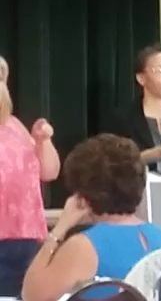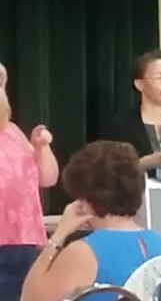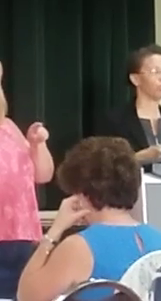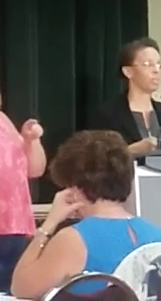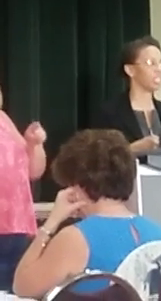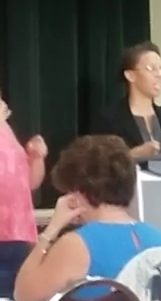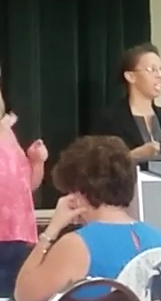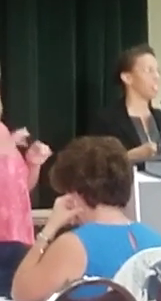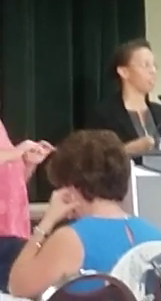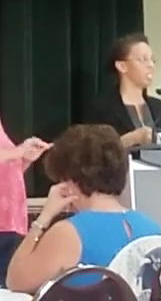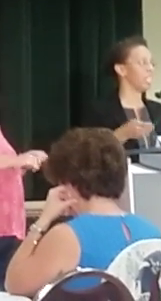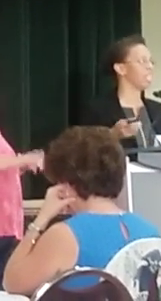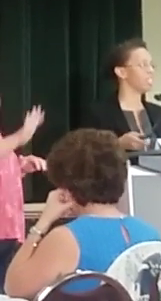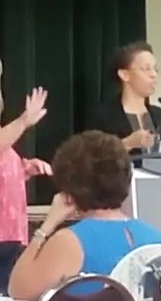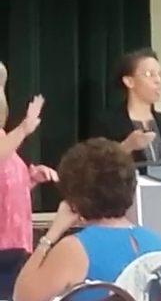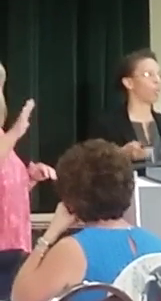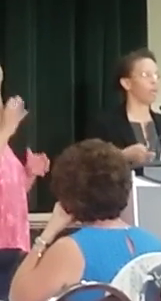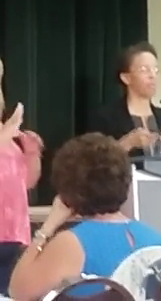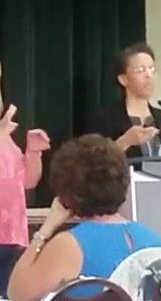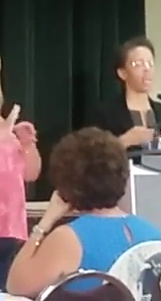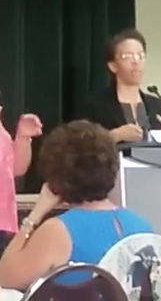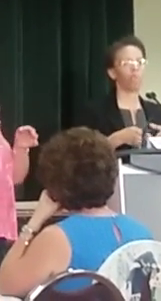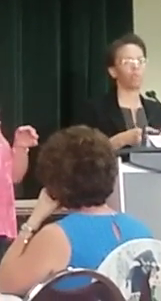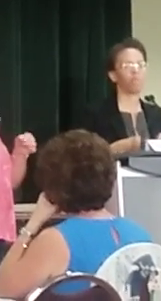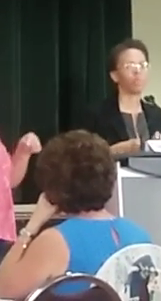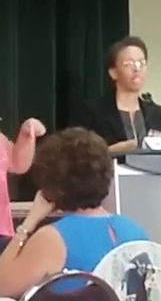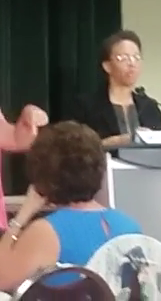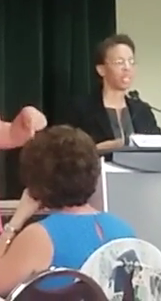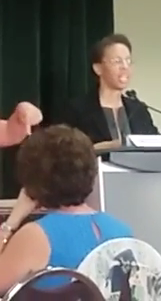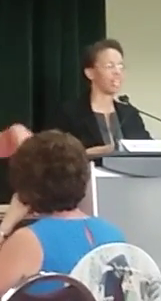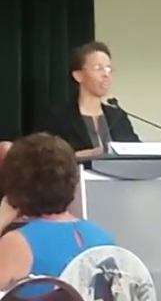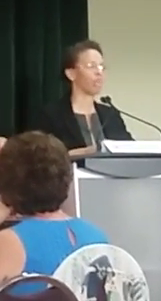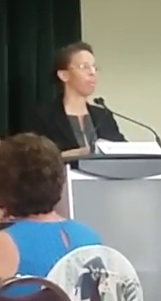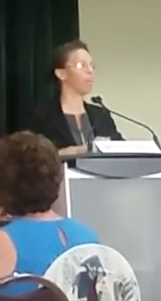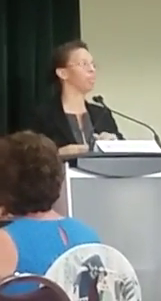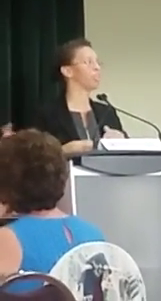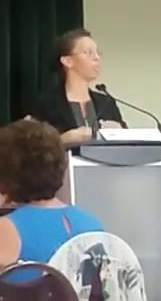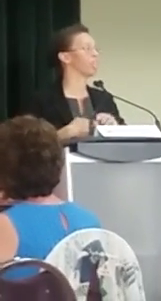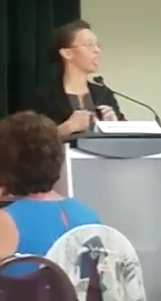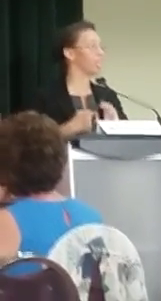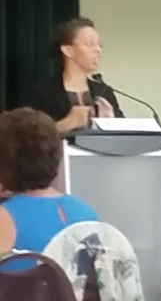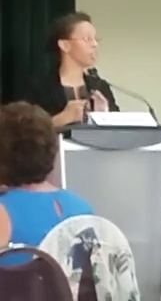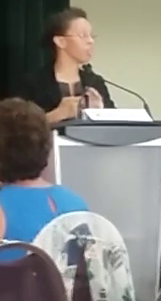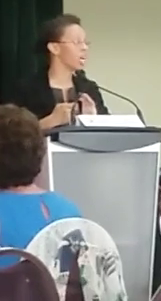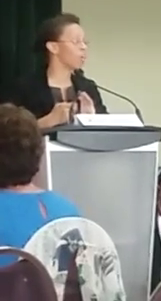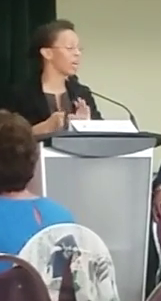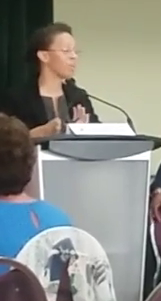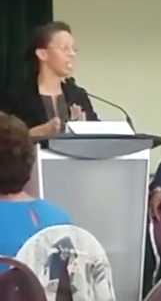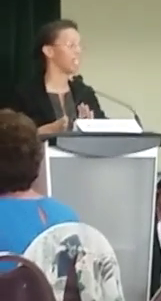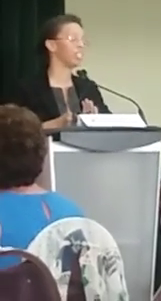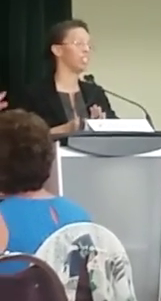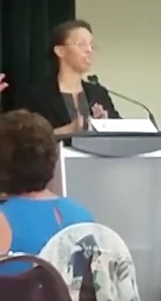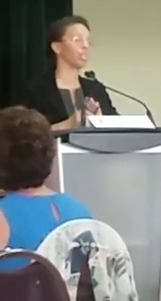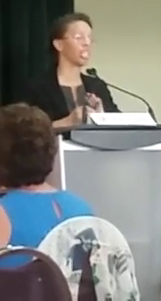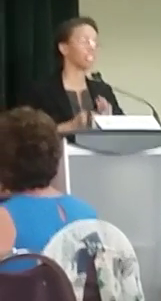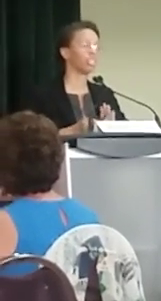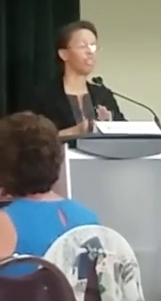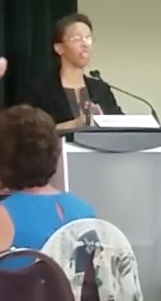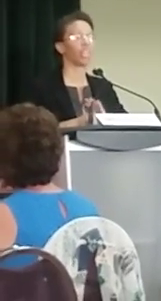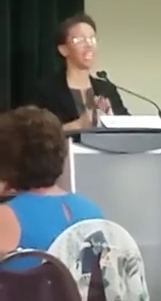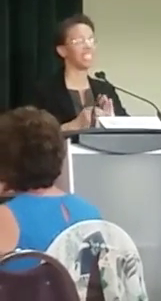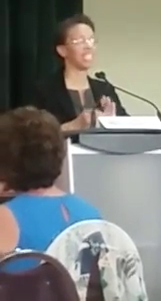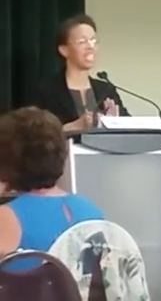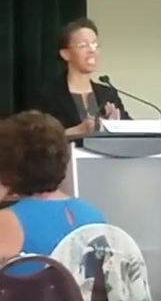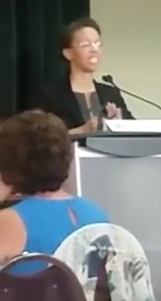capturing those notes. So it's in this forum that we really want to hear about your recommendations or your